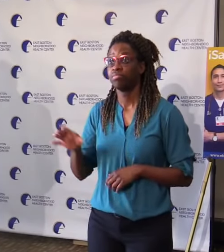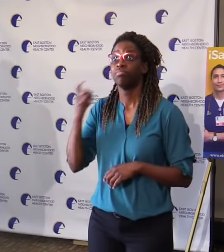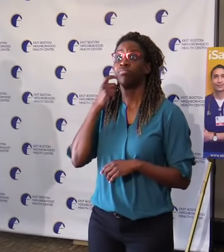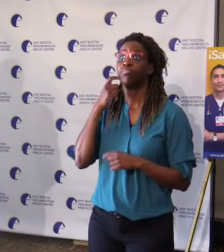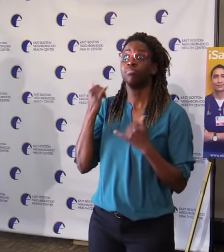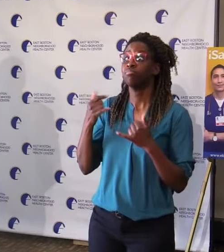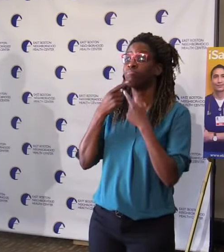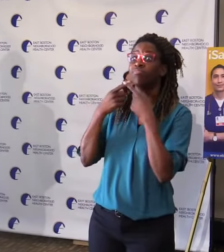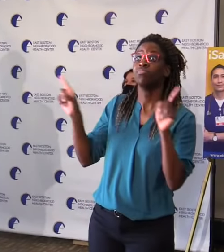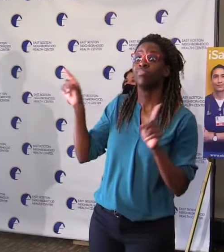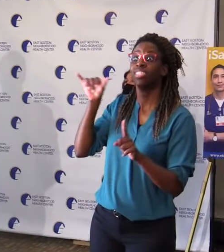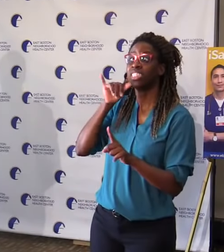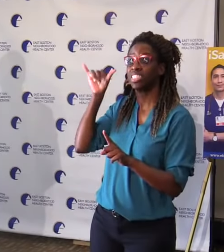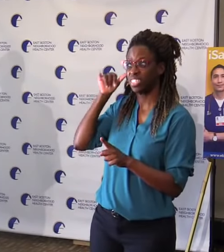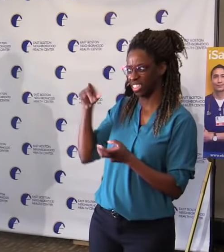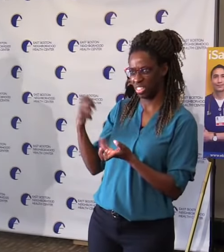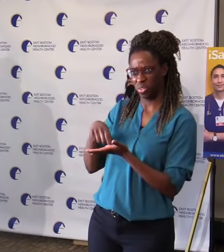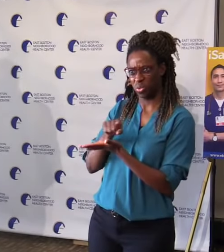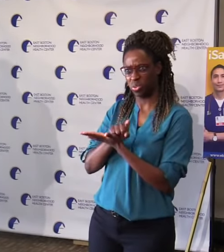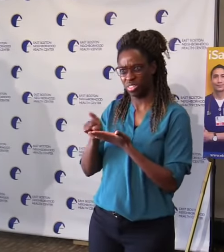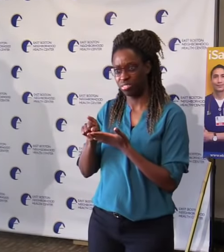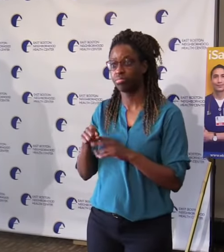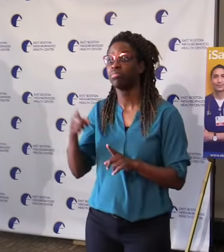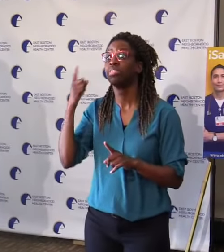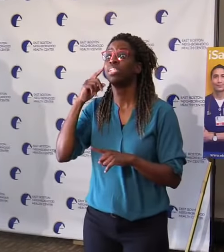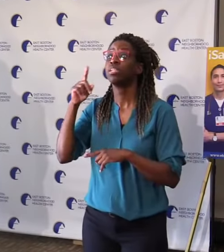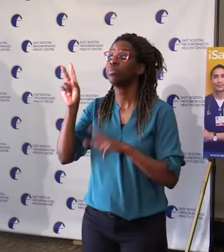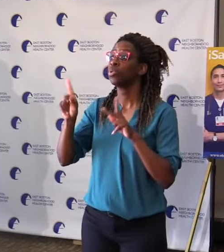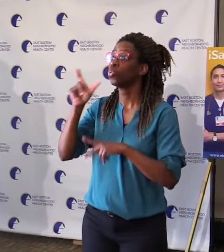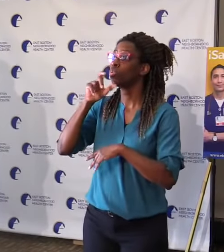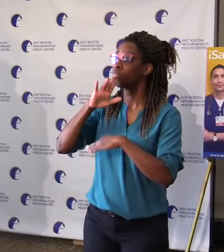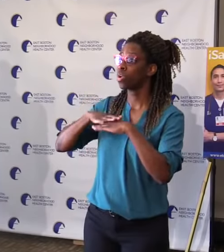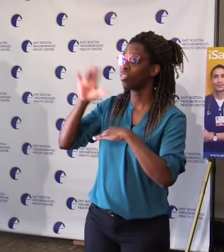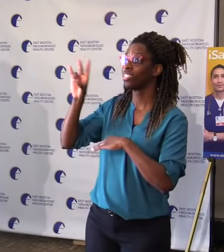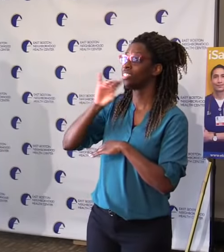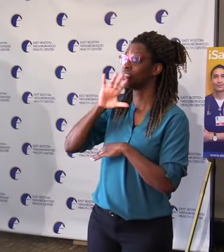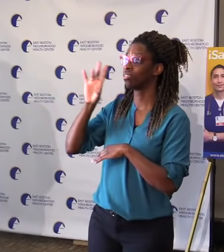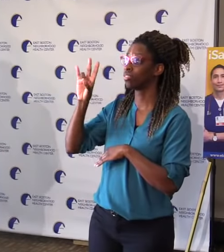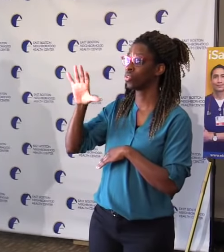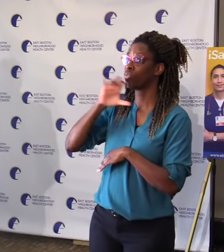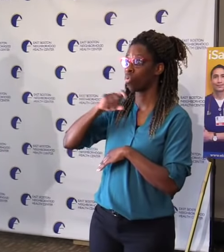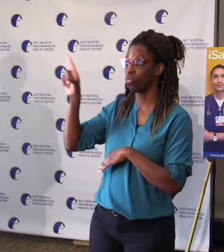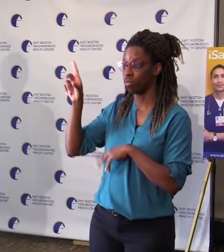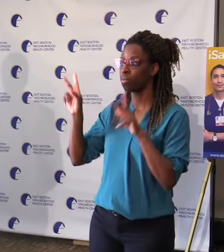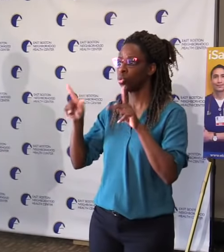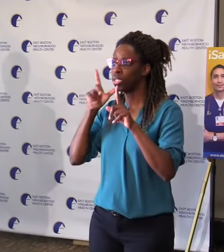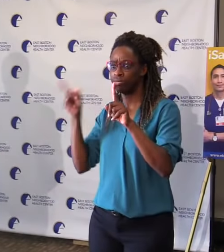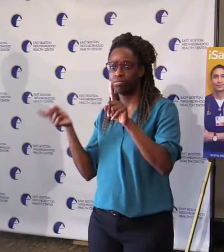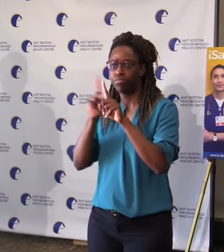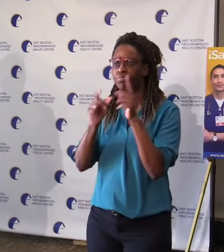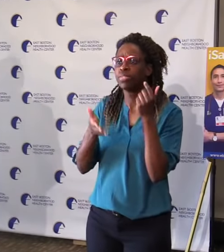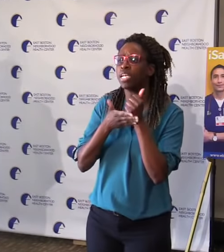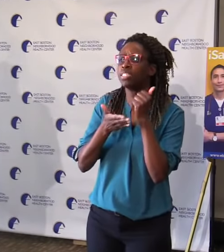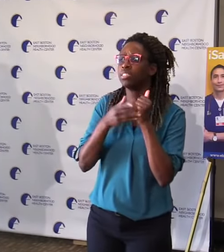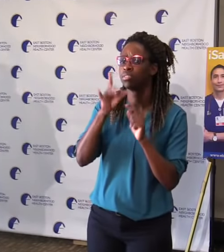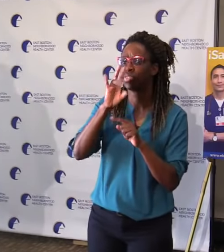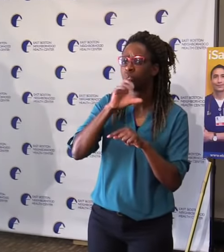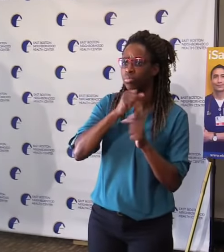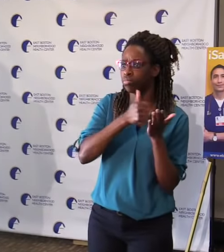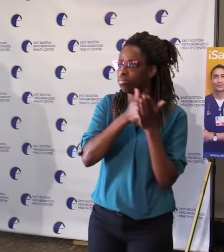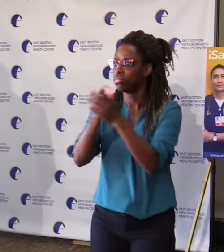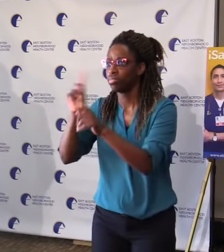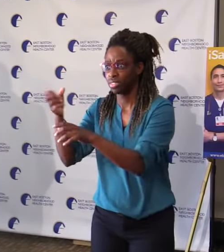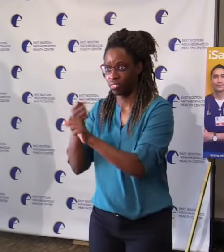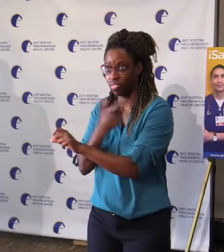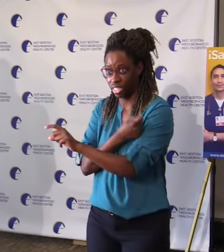an appointment at a mass vaccination site will be able to get an appointment as well. That's to help support those older